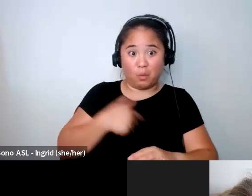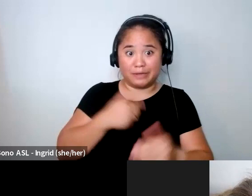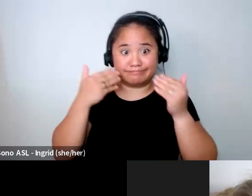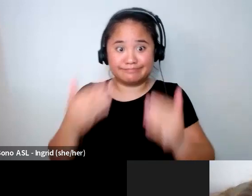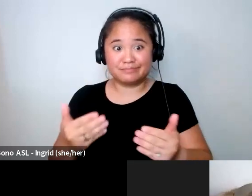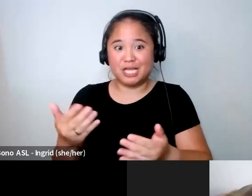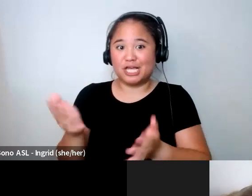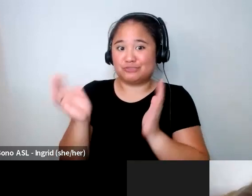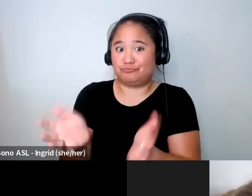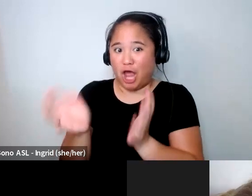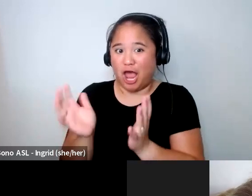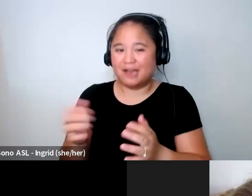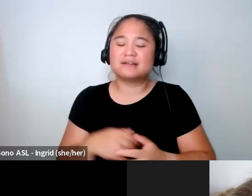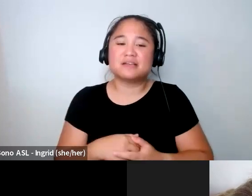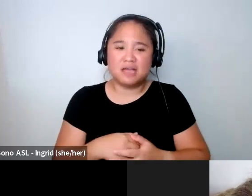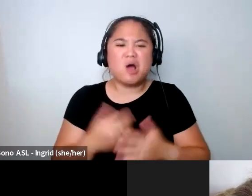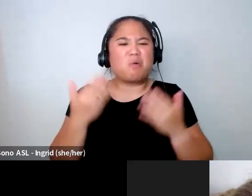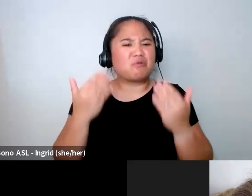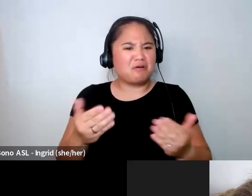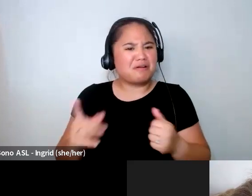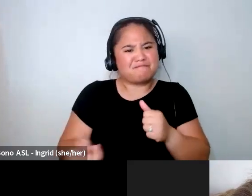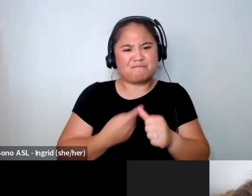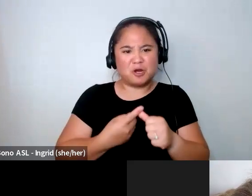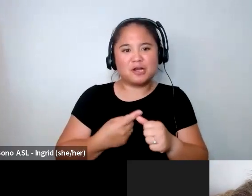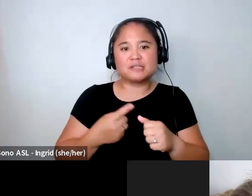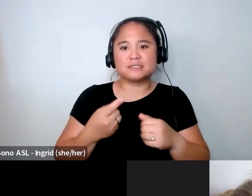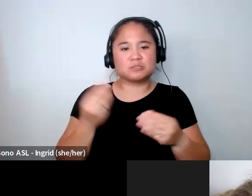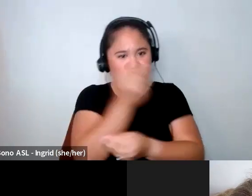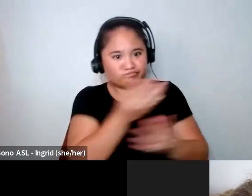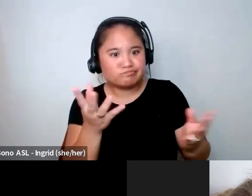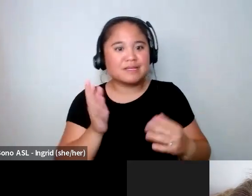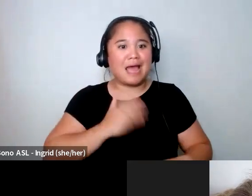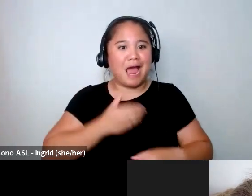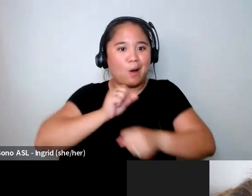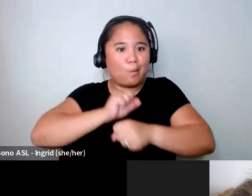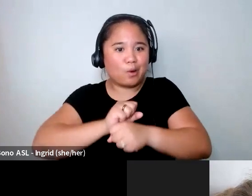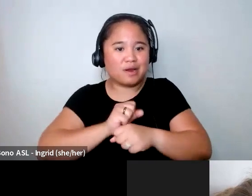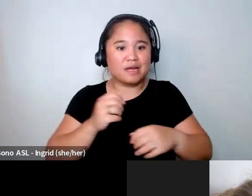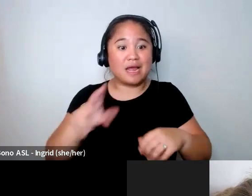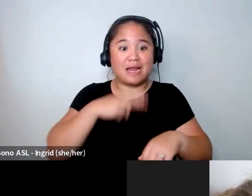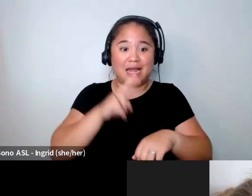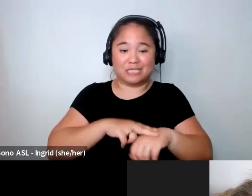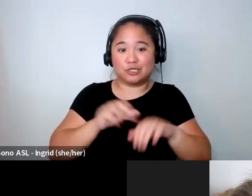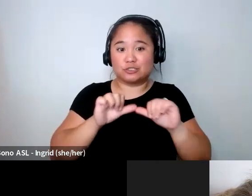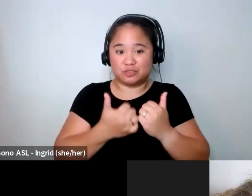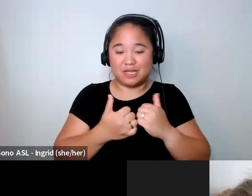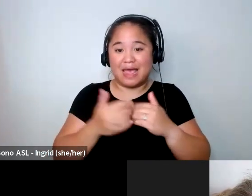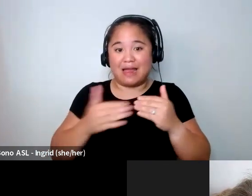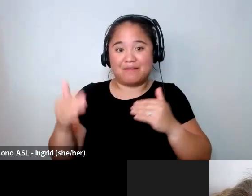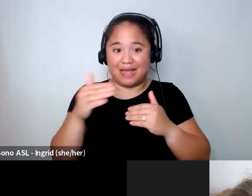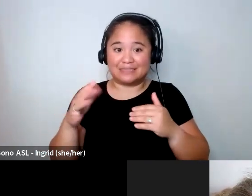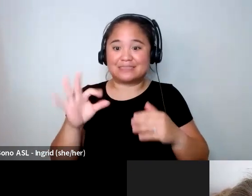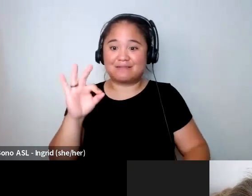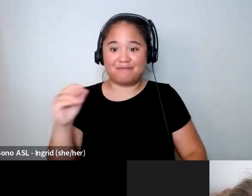our chat um let me share a bit with all of you about our work at the National Association to Advance Fat